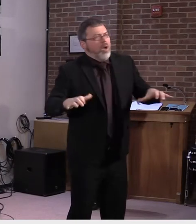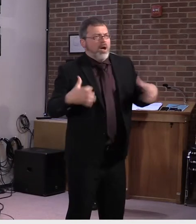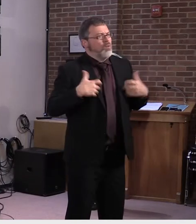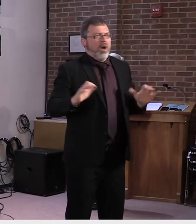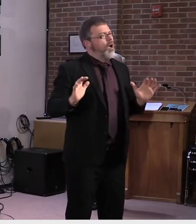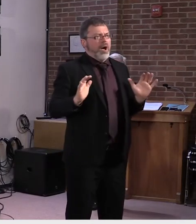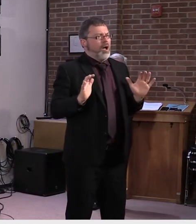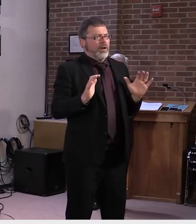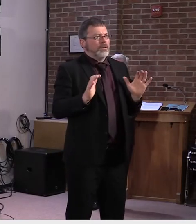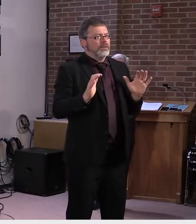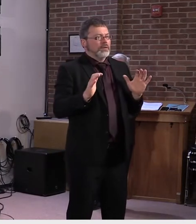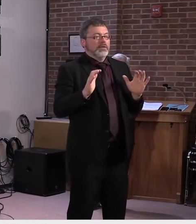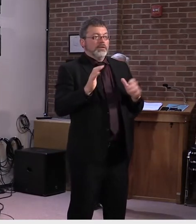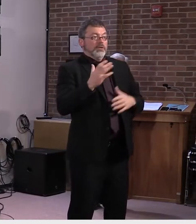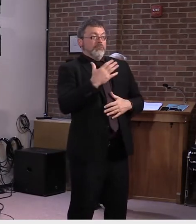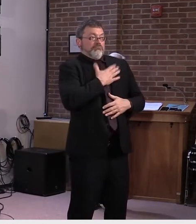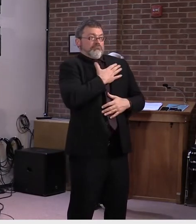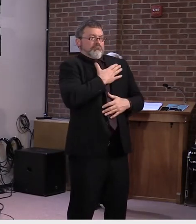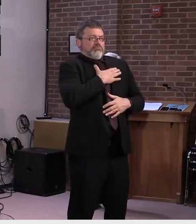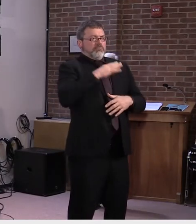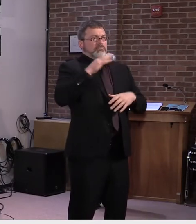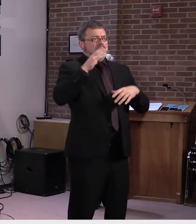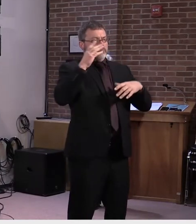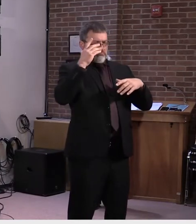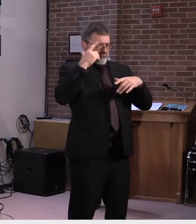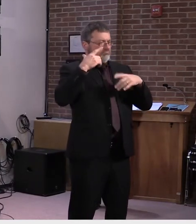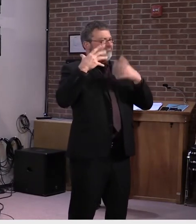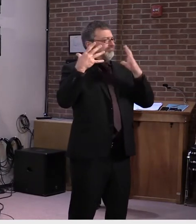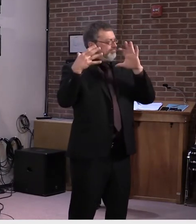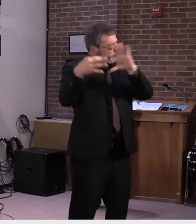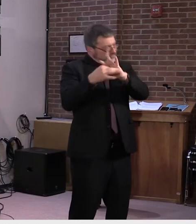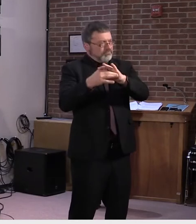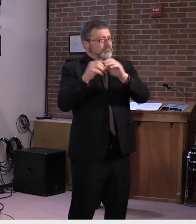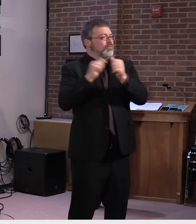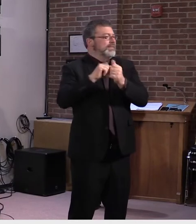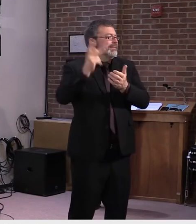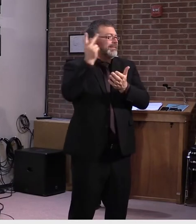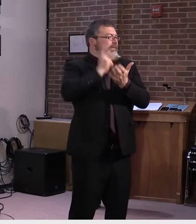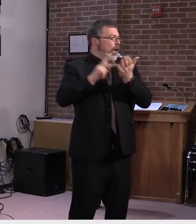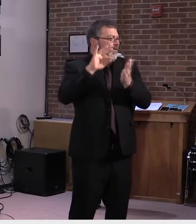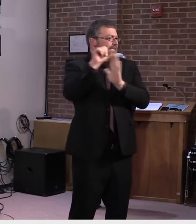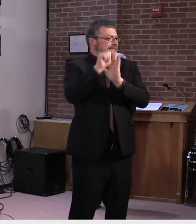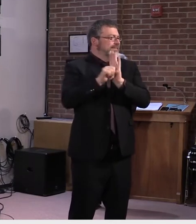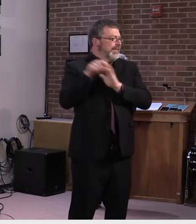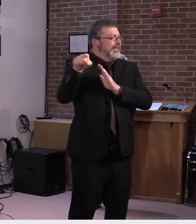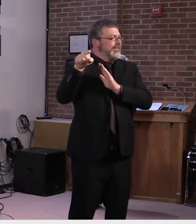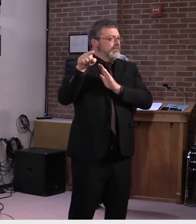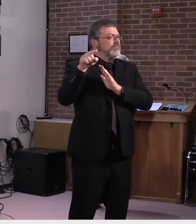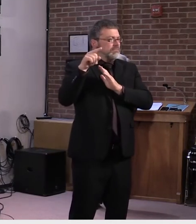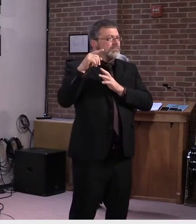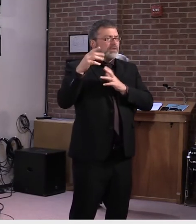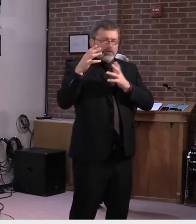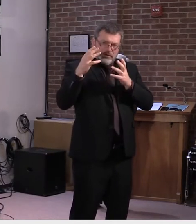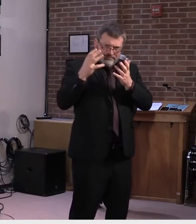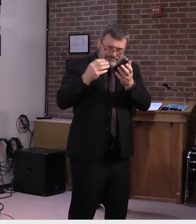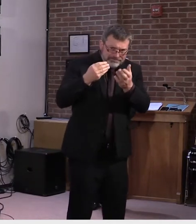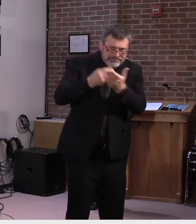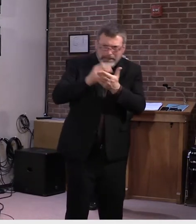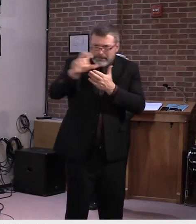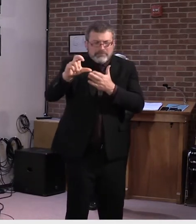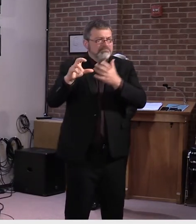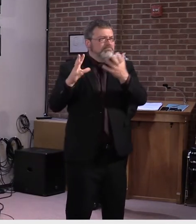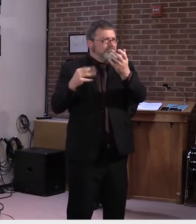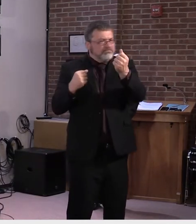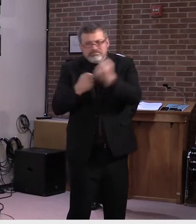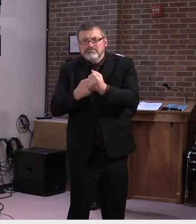Secretary of State in any way we possibly can to help, uh, make sure that, uh, there isn't any, any type of, uh, delay in the action